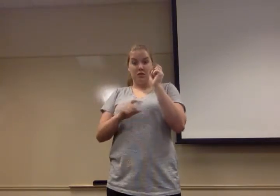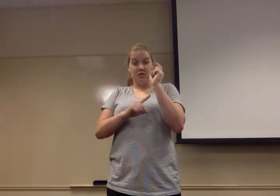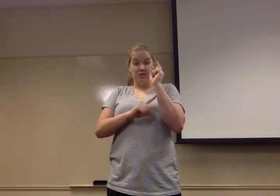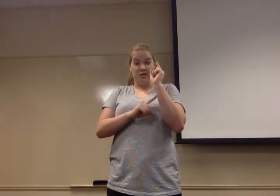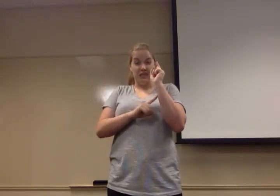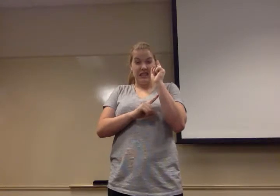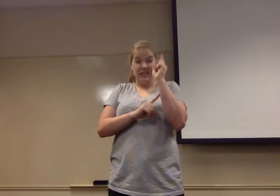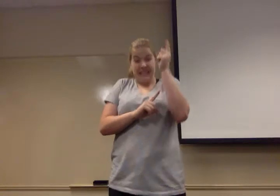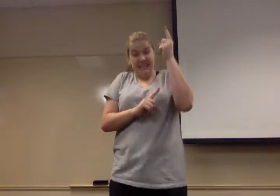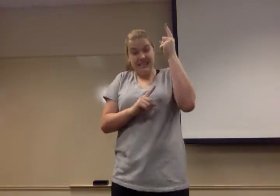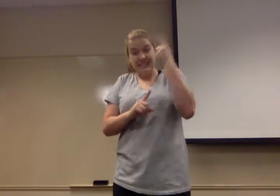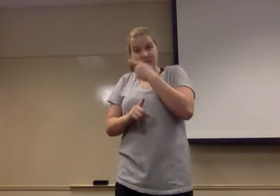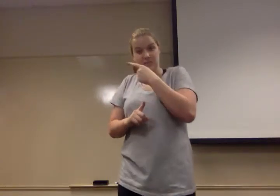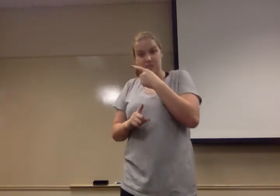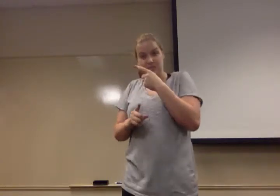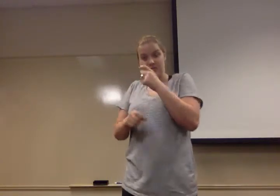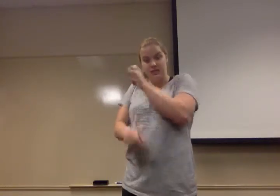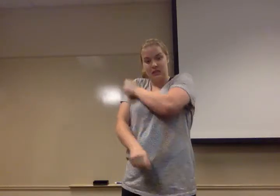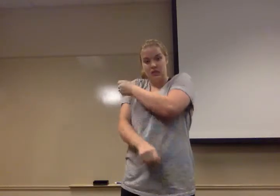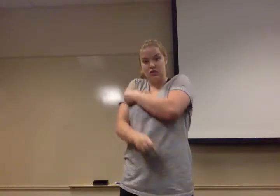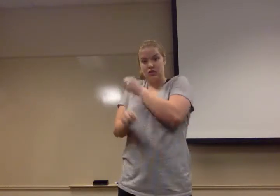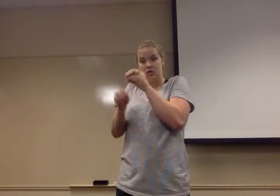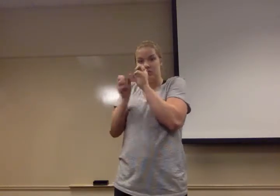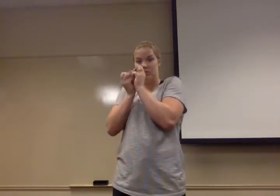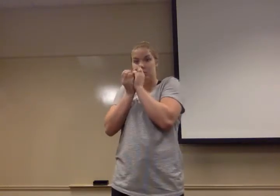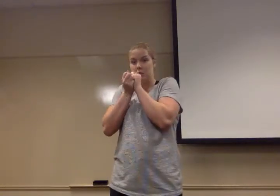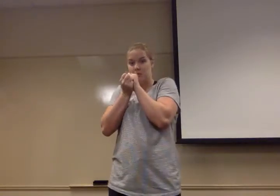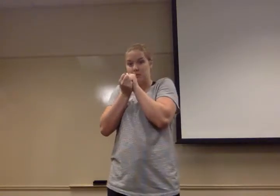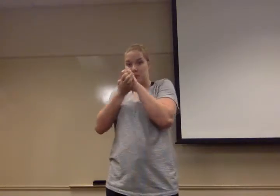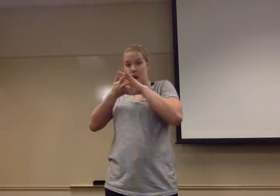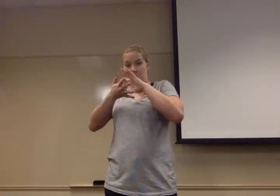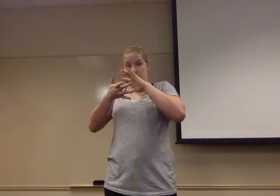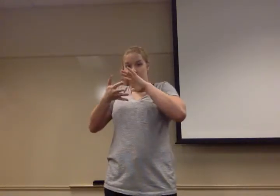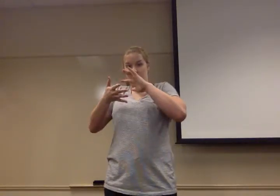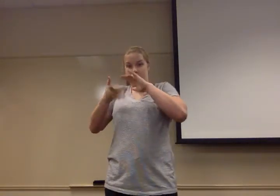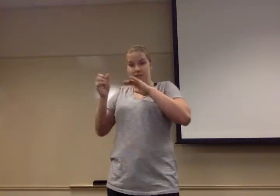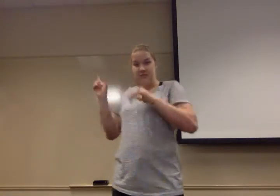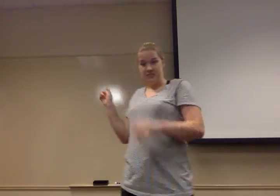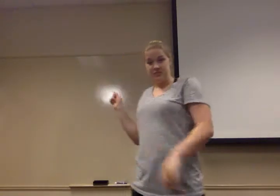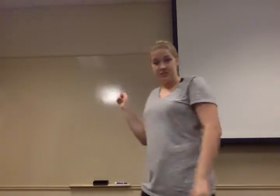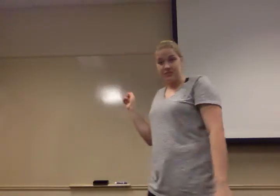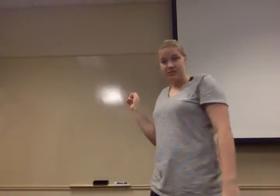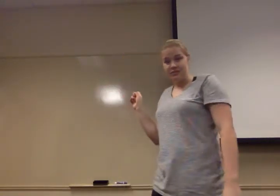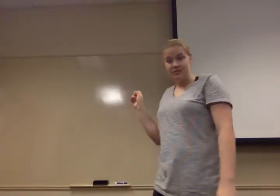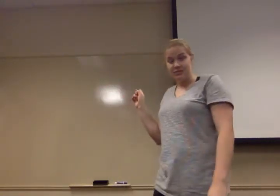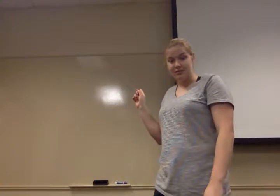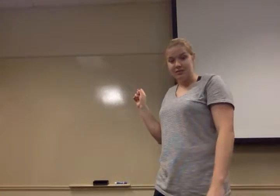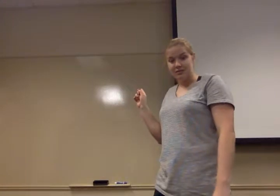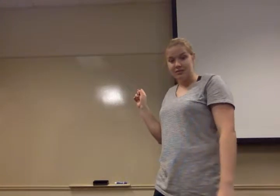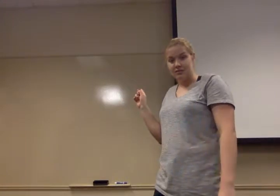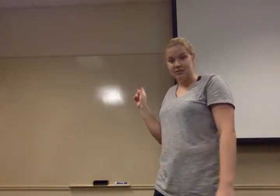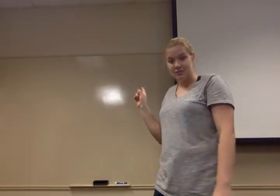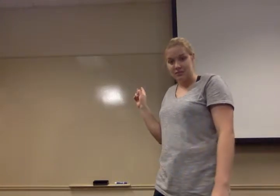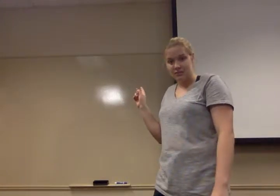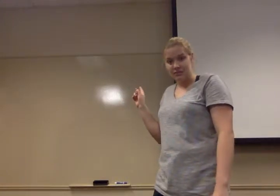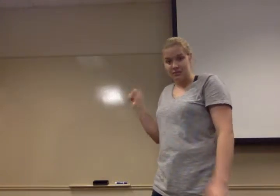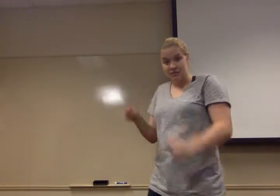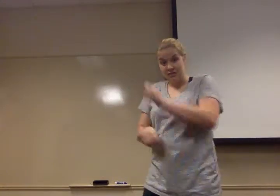itself shatters into distinct forces, including electromagnetism and gravity. And energy does something else quite magical.